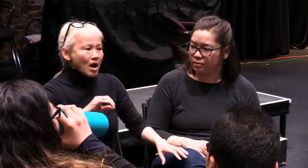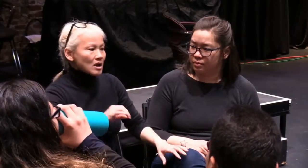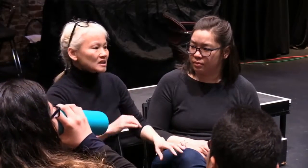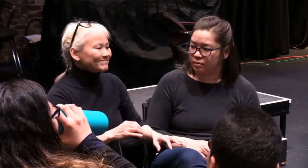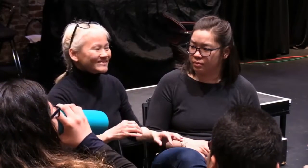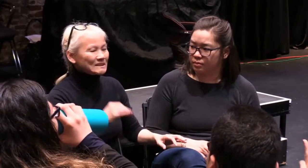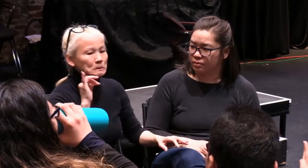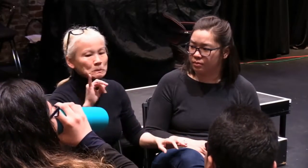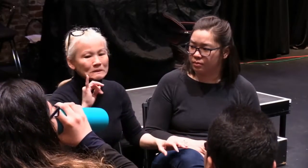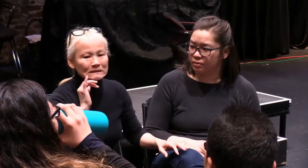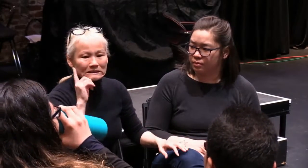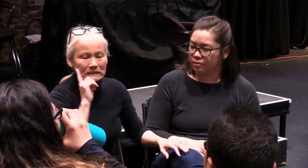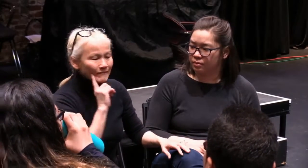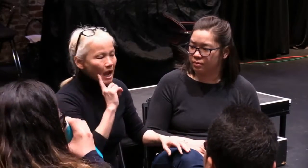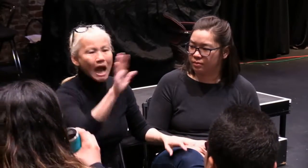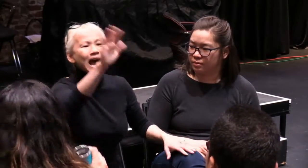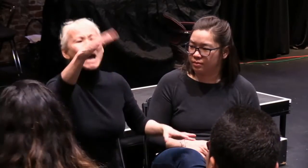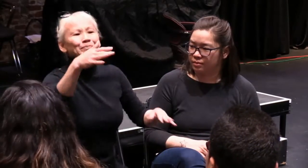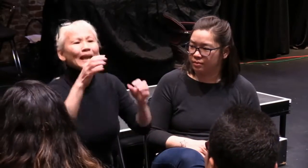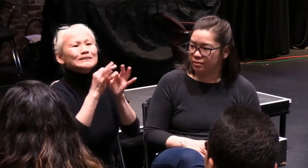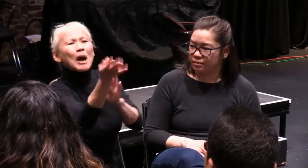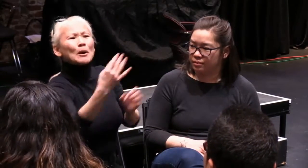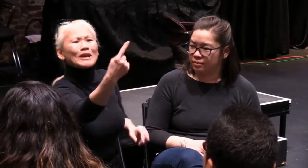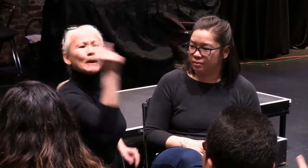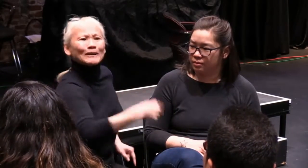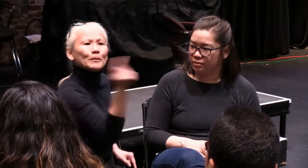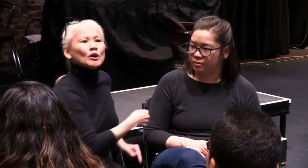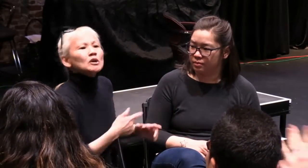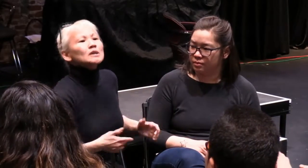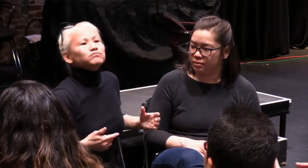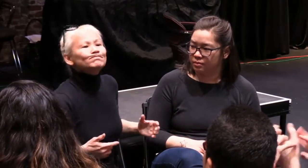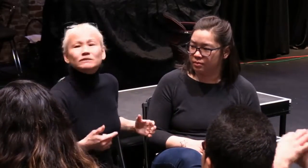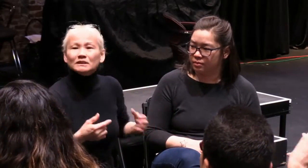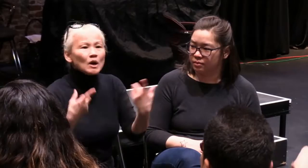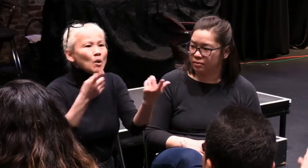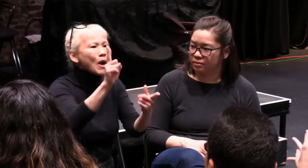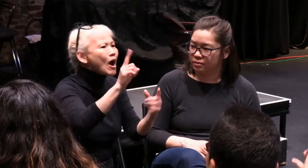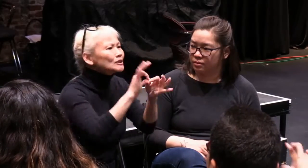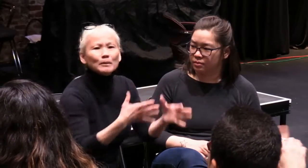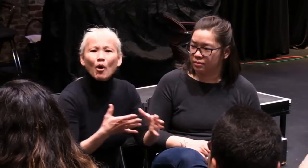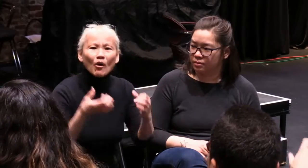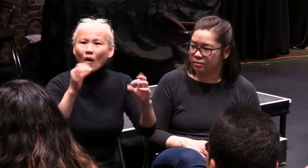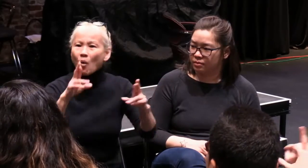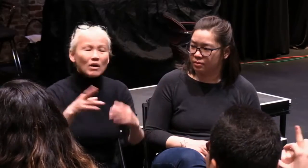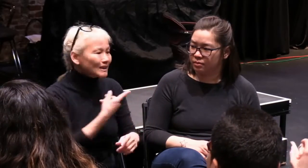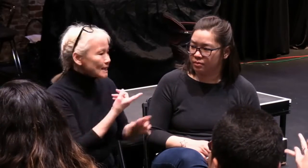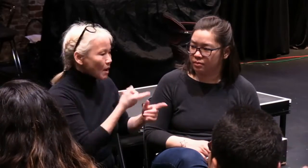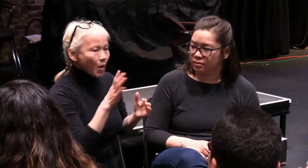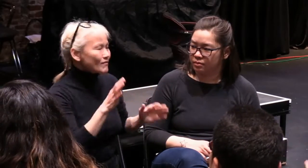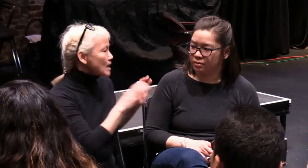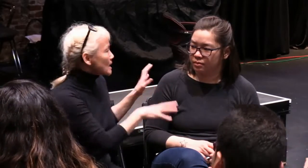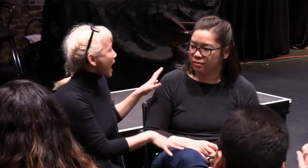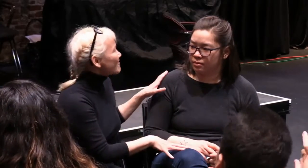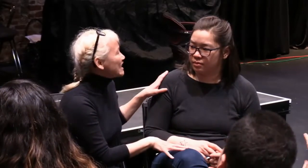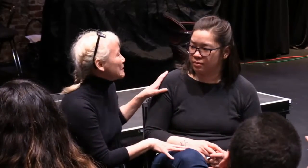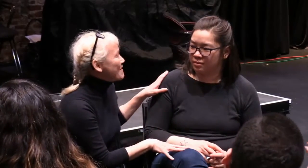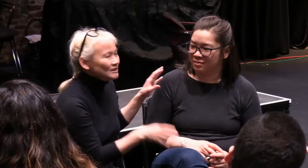of an intersectional approach, where difference was not the focus, but everyone was involved. there wasn't a,